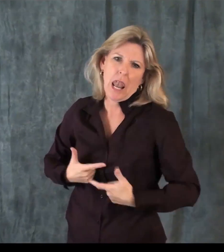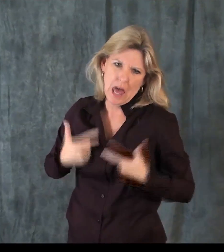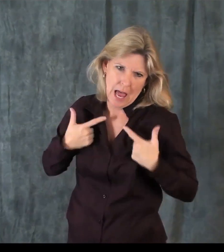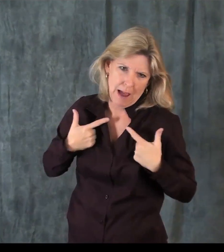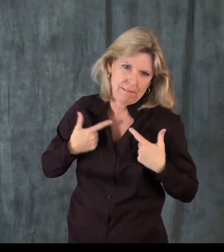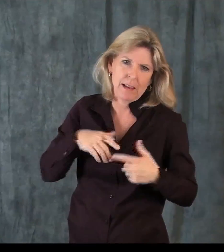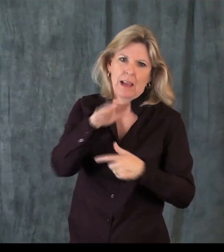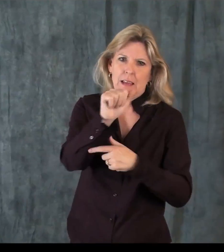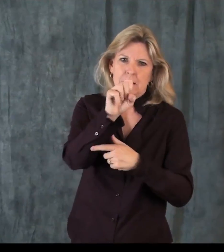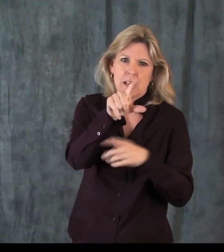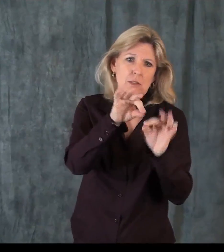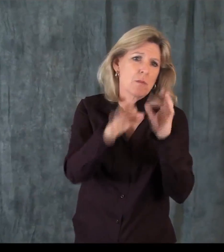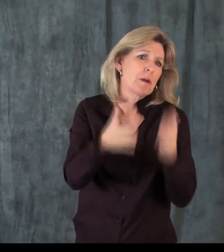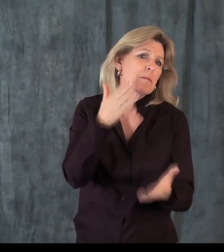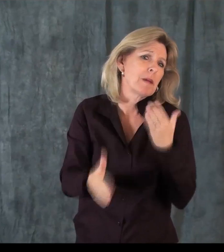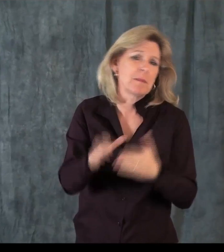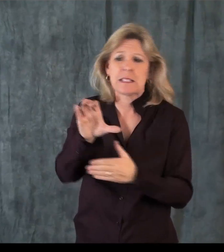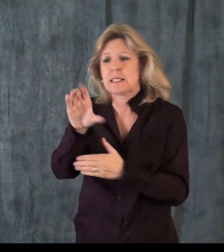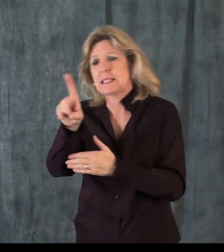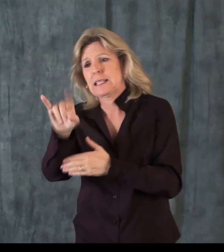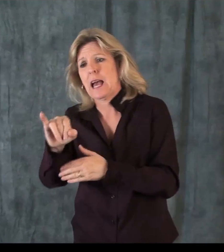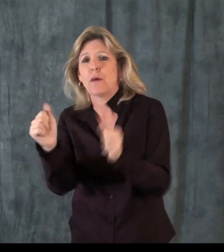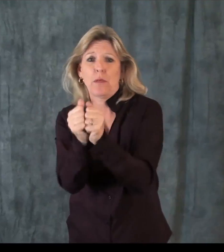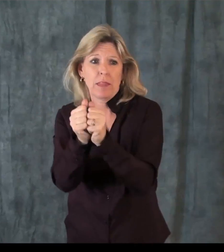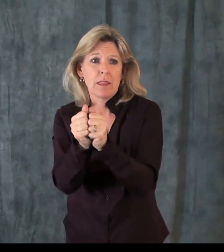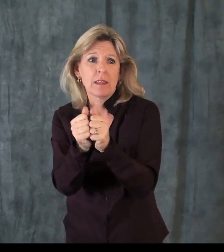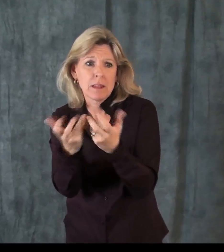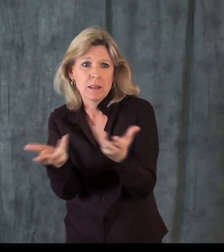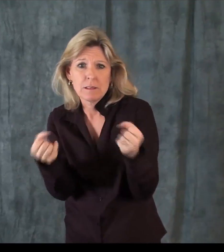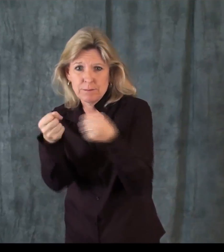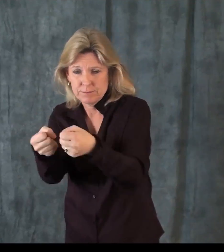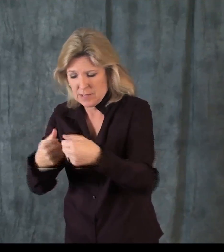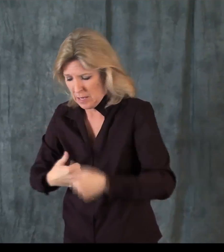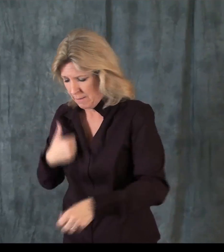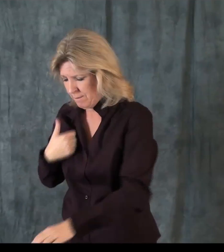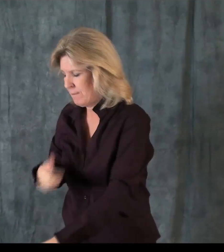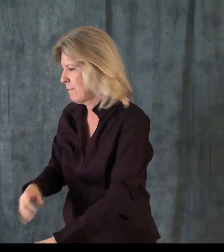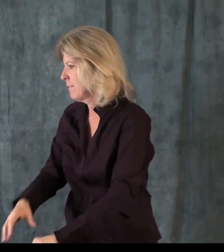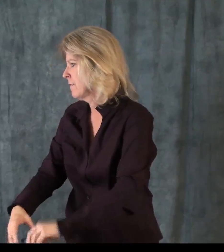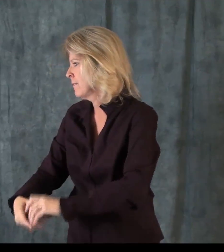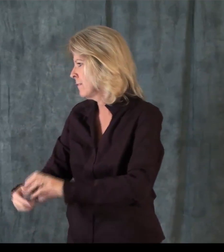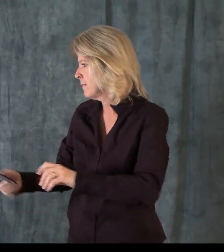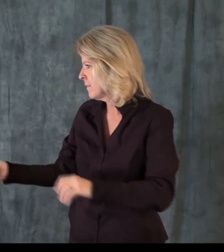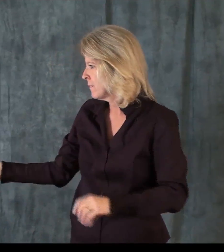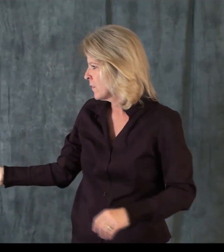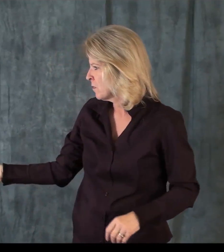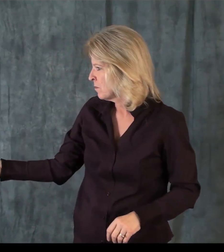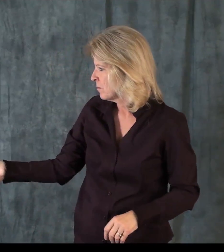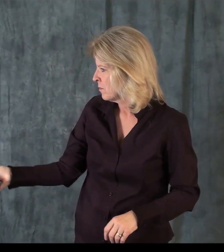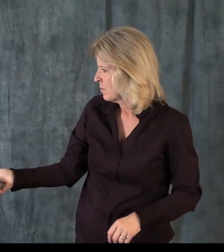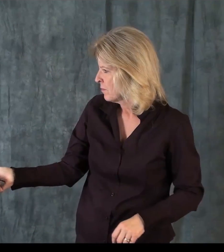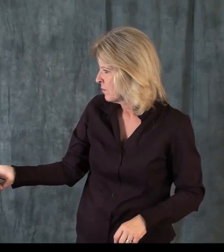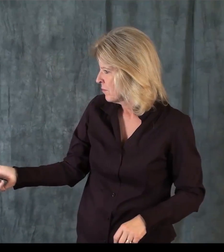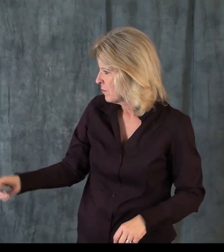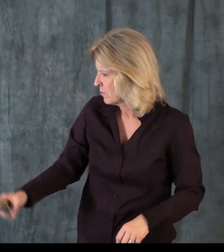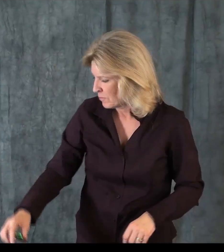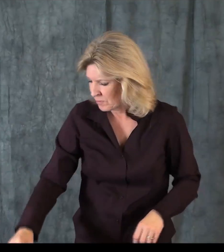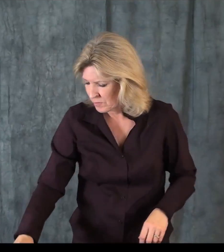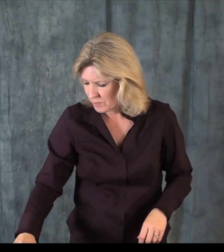person is not using customary ASL, if it's maybe ASL that's of a different nature, or not that ASL that's used by the community than